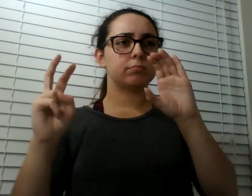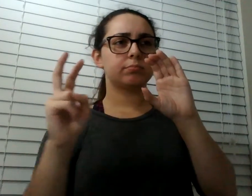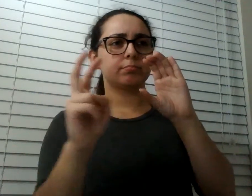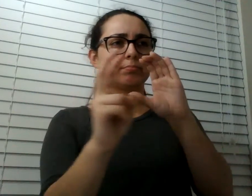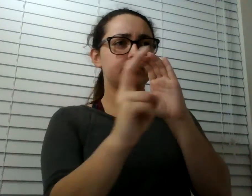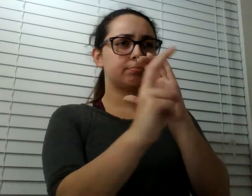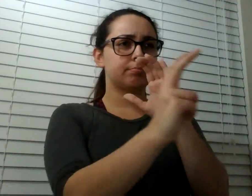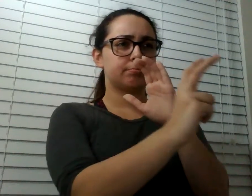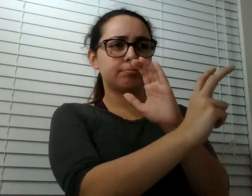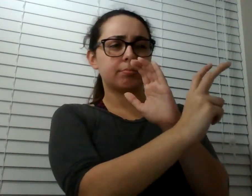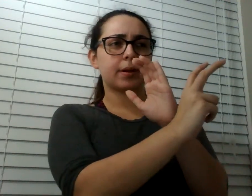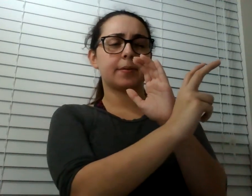another canyon.